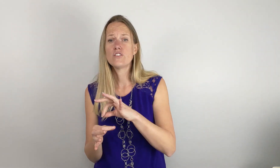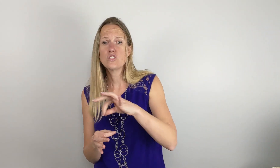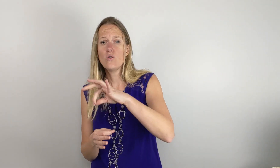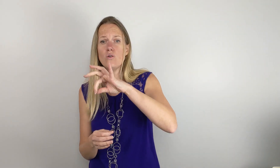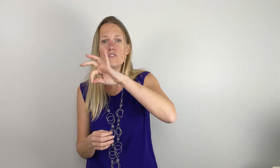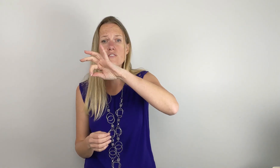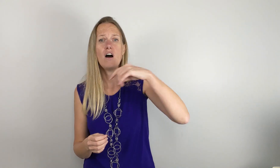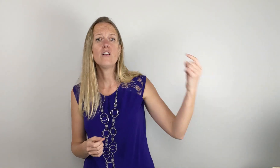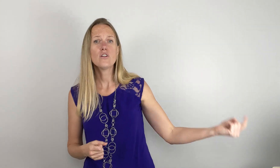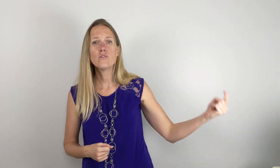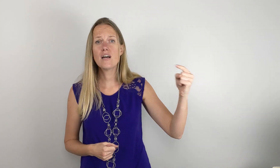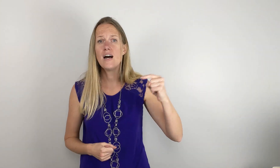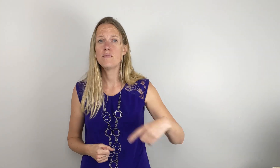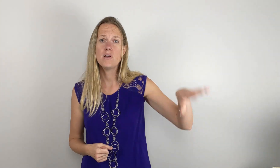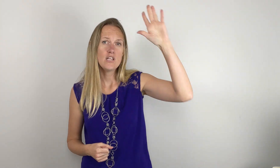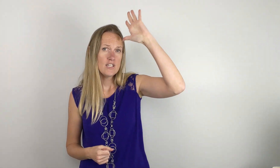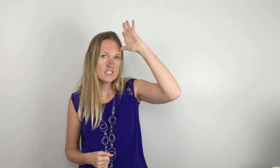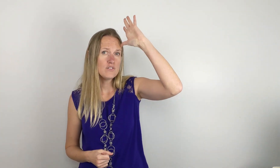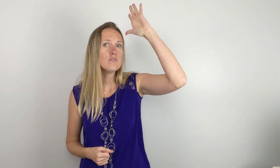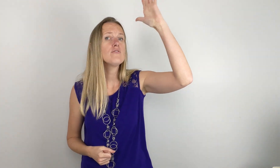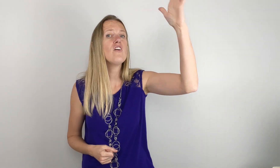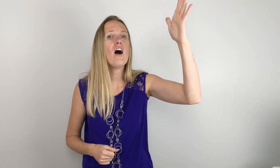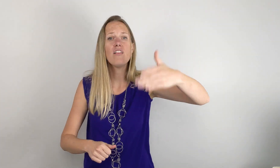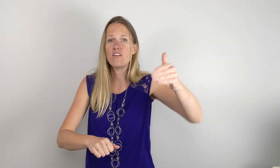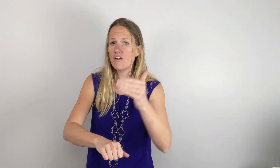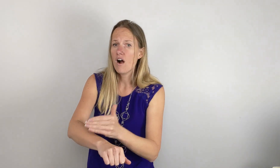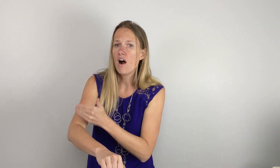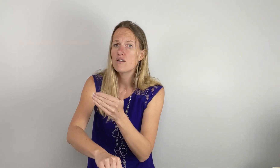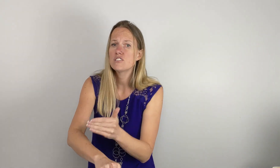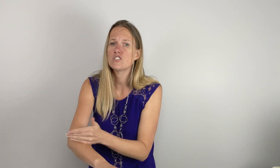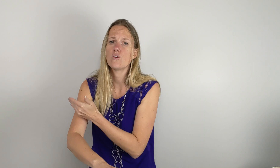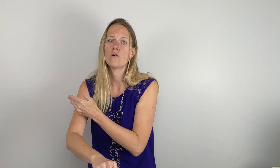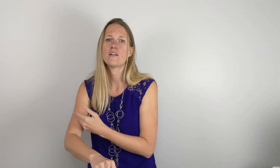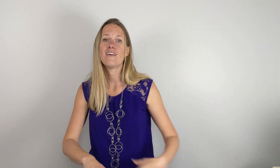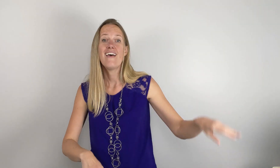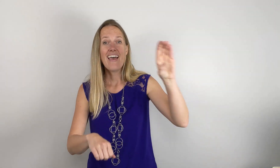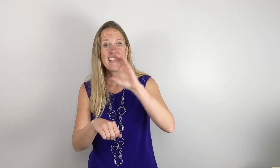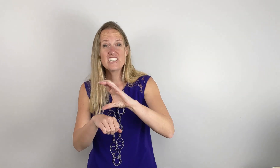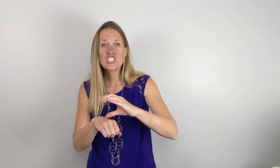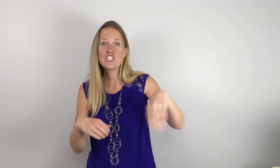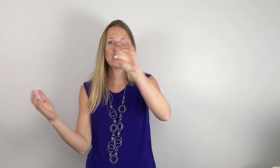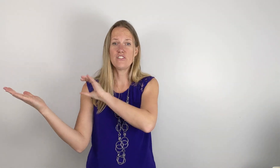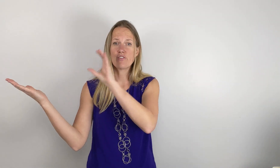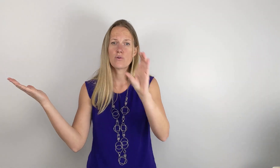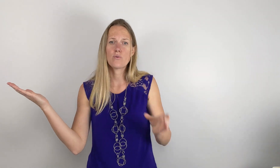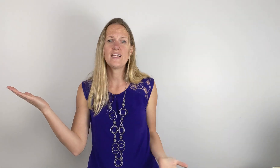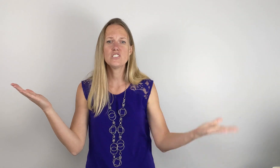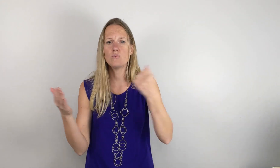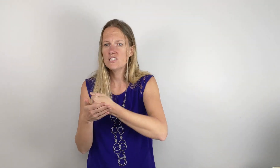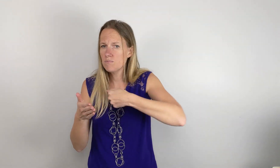the souls of all who'd come to the father are restored. And the church of Christ was